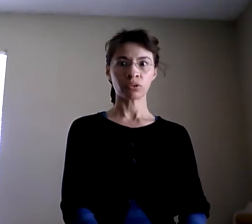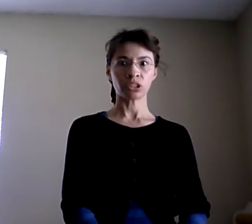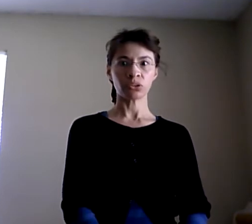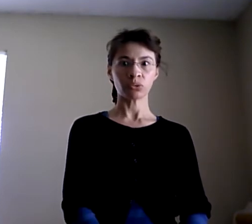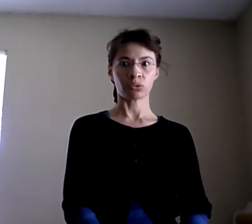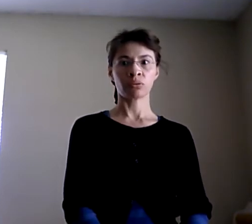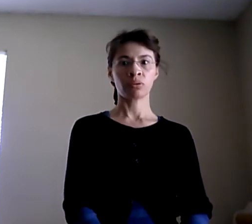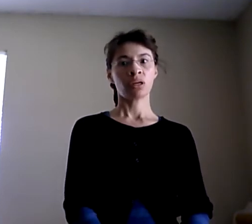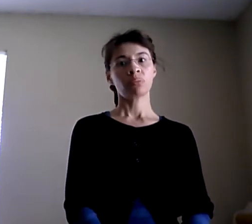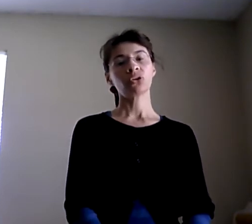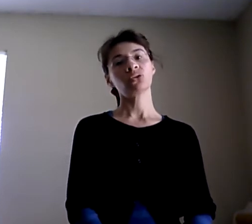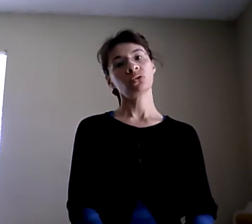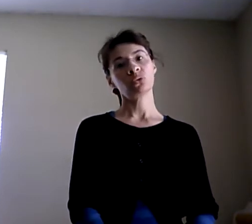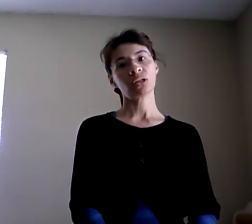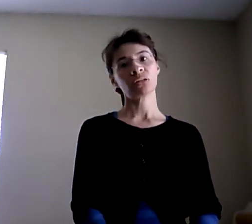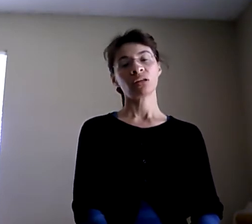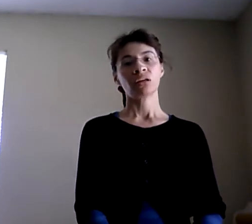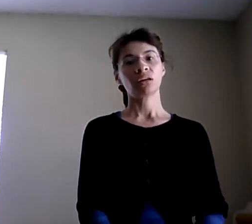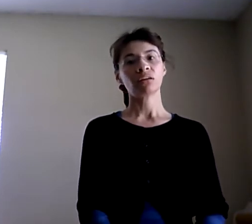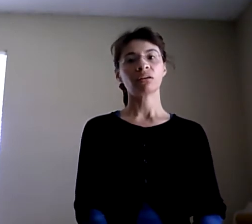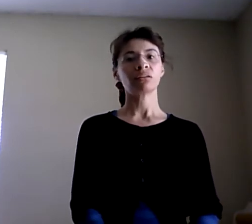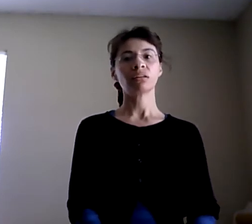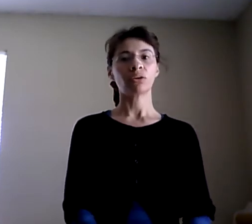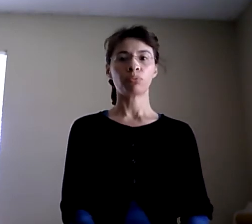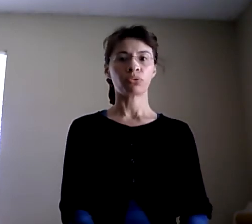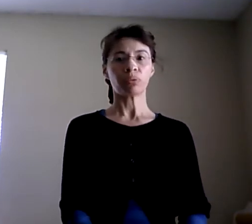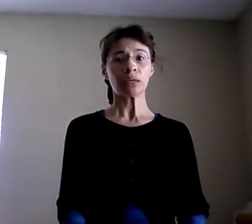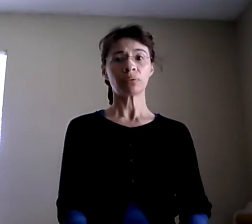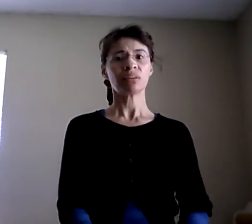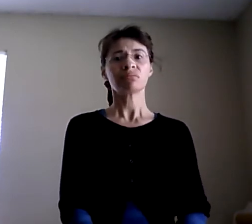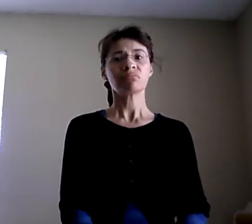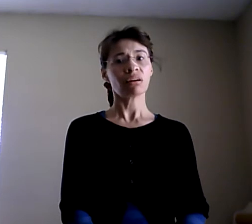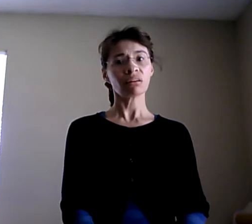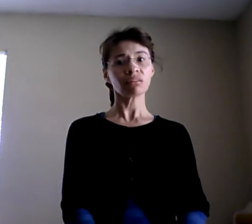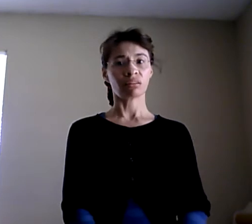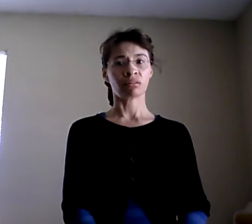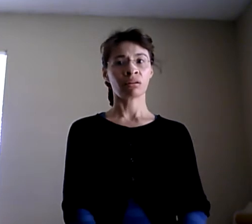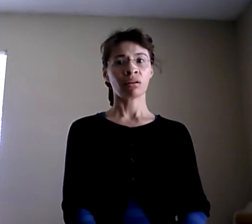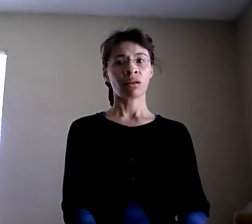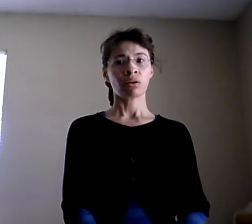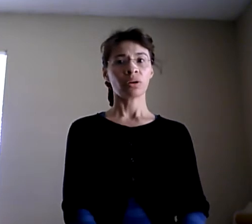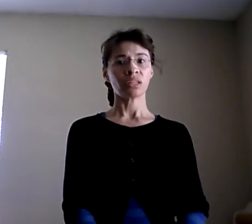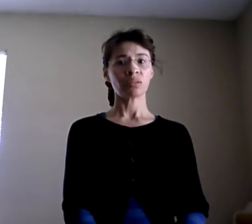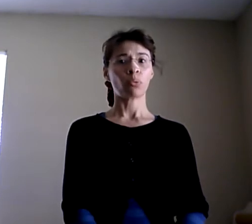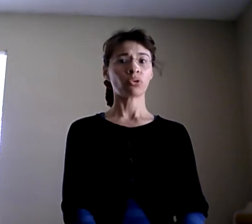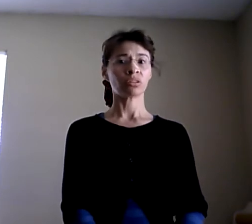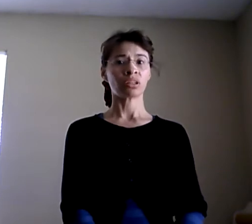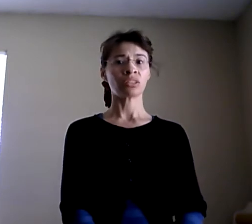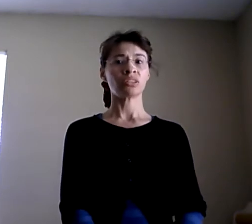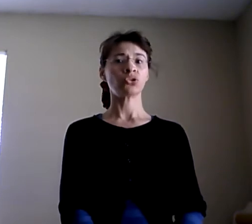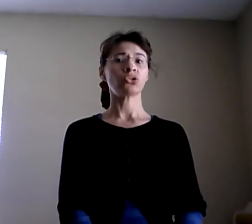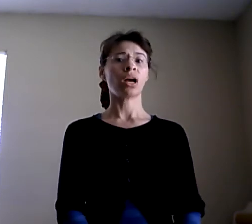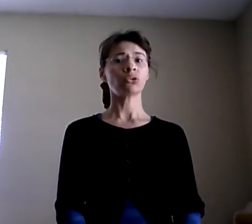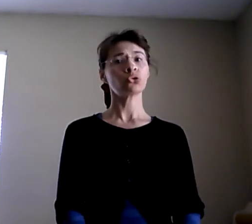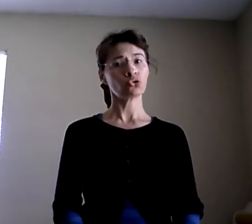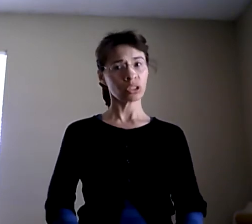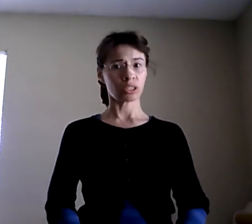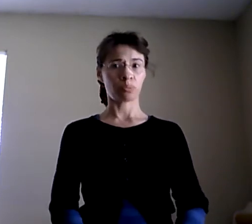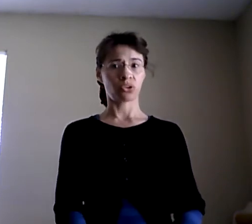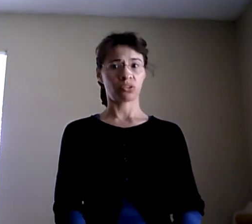news? Well, you know what? A deaf friend, baby, is nothing. What is important is how you treat this person.